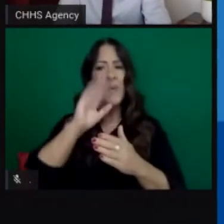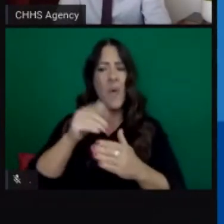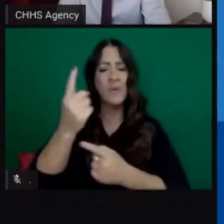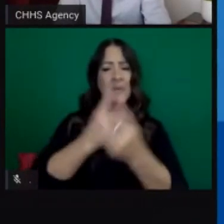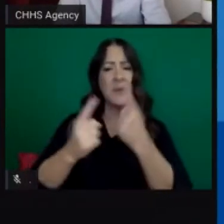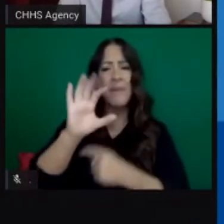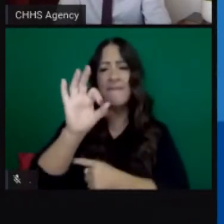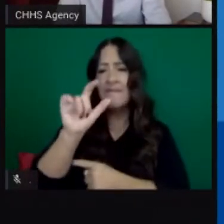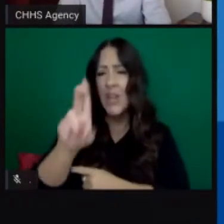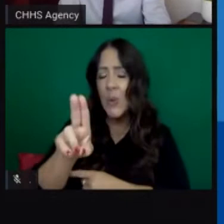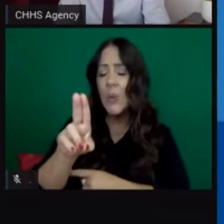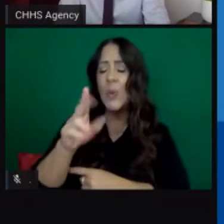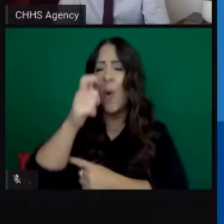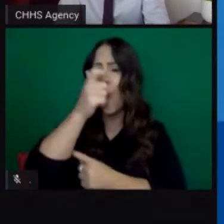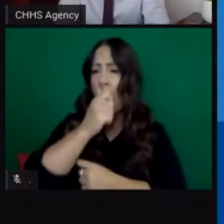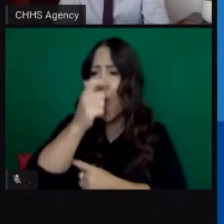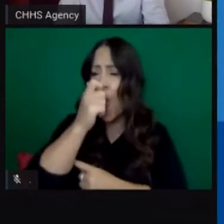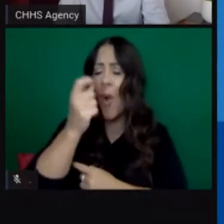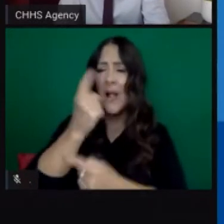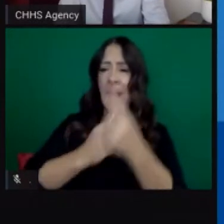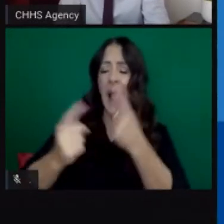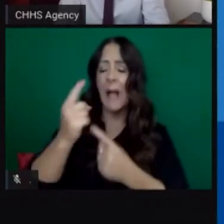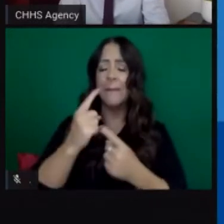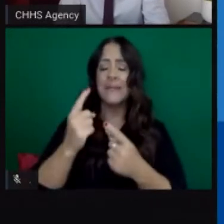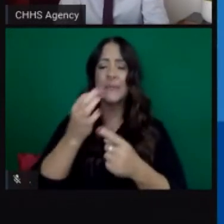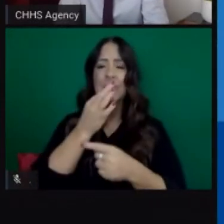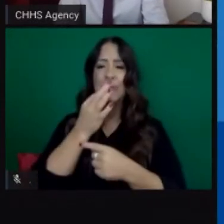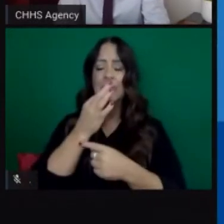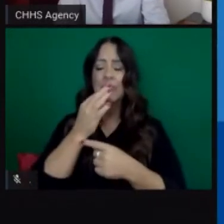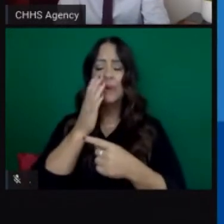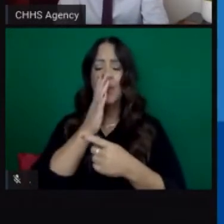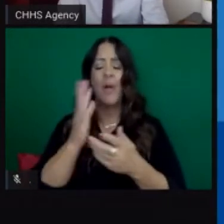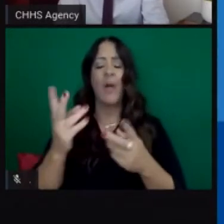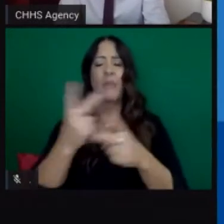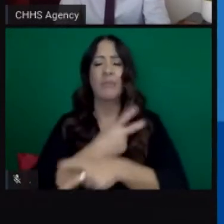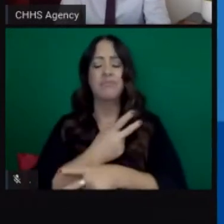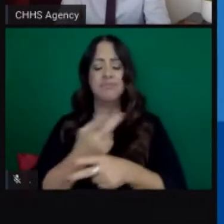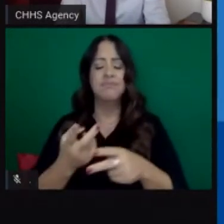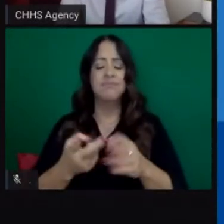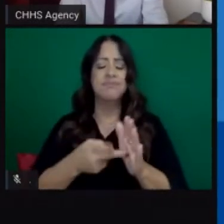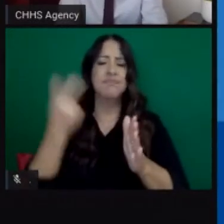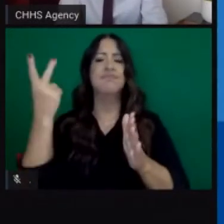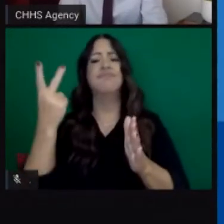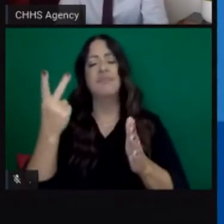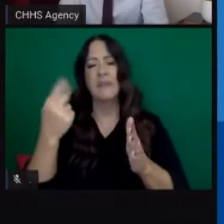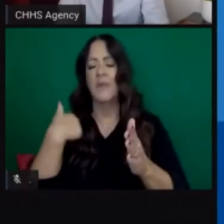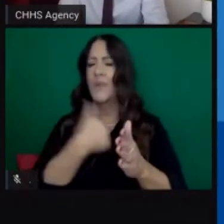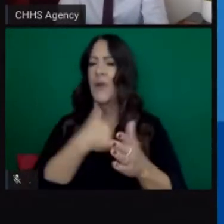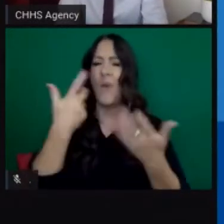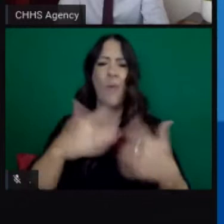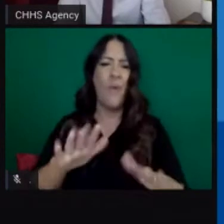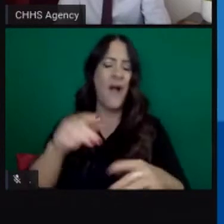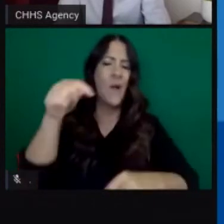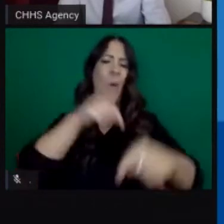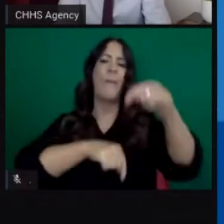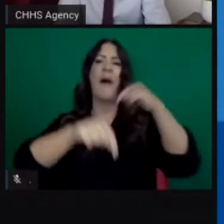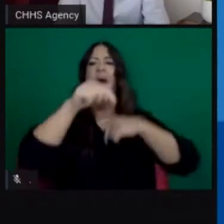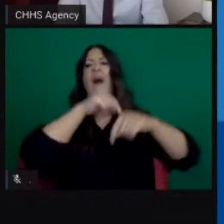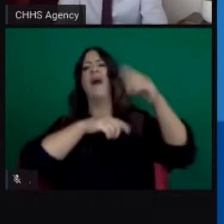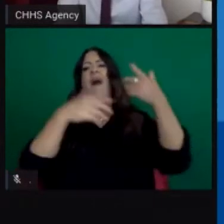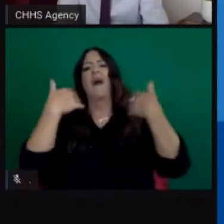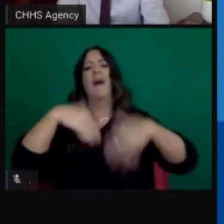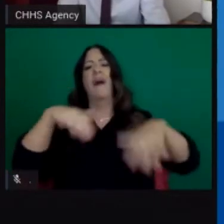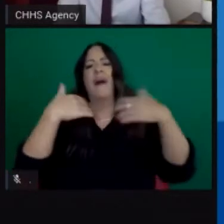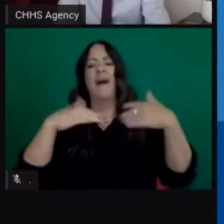as we can statewide so we don't have to in the future months go backwards with other changes to